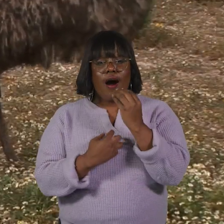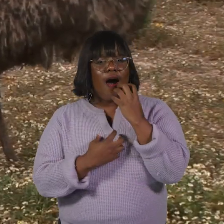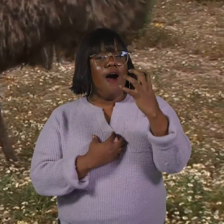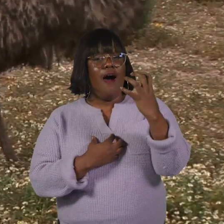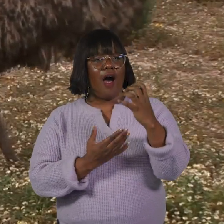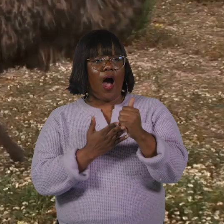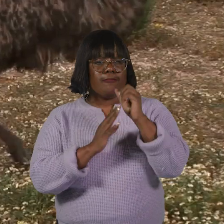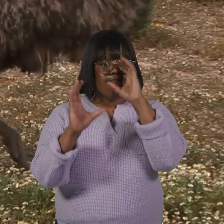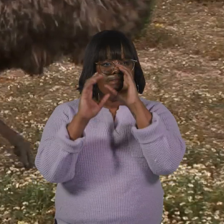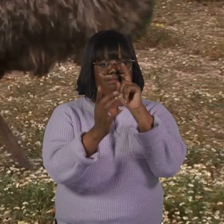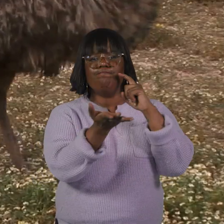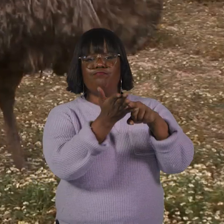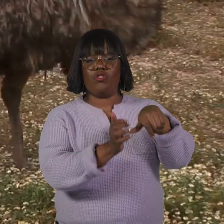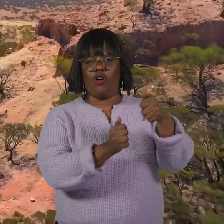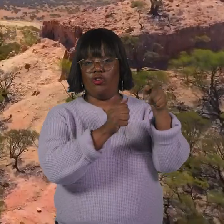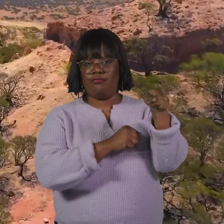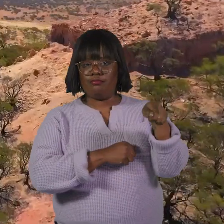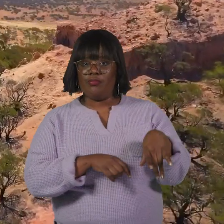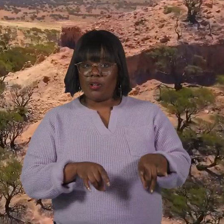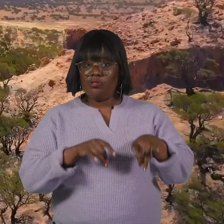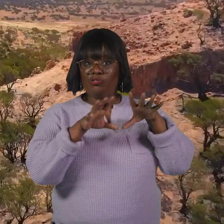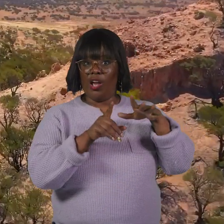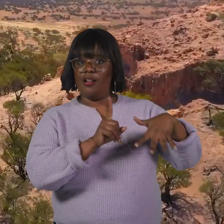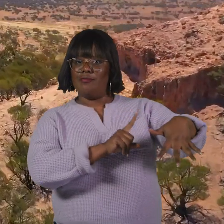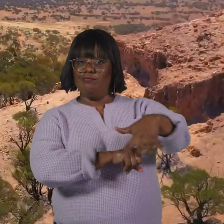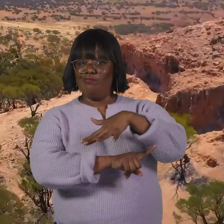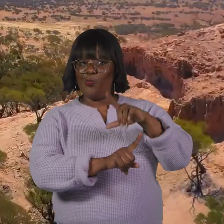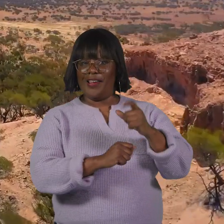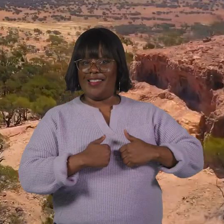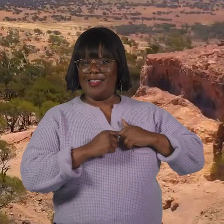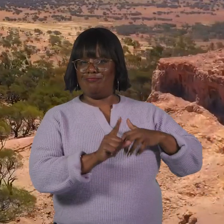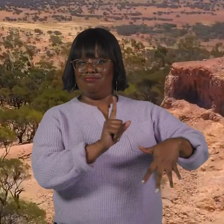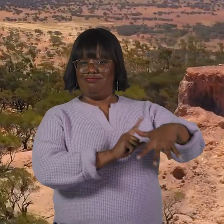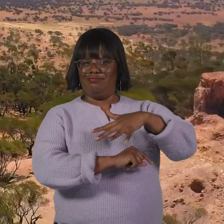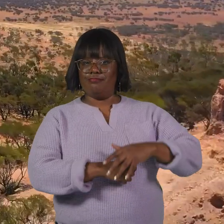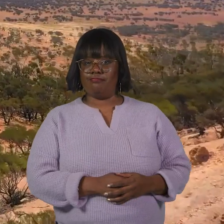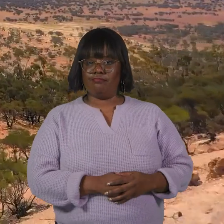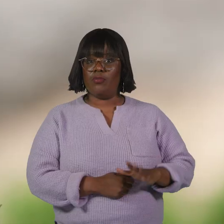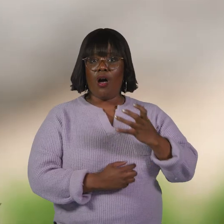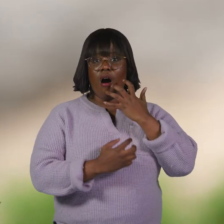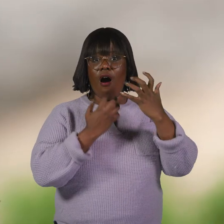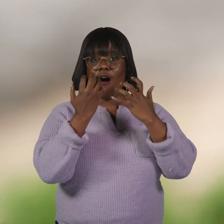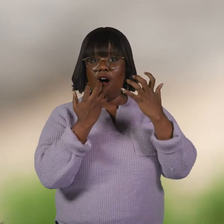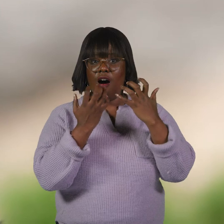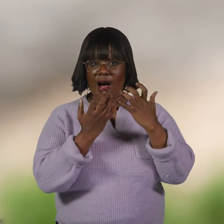song that helps them find each other in the vast Australian outback where they live. Vocalizations like this